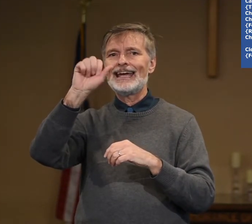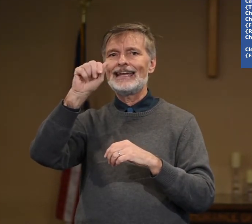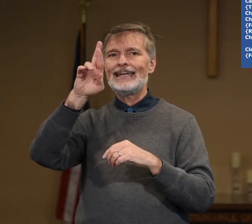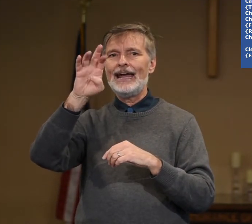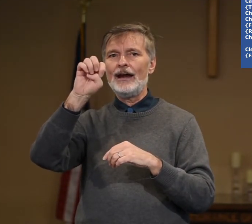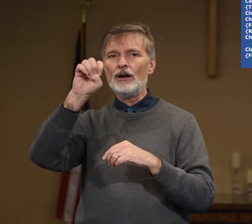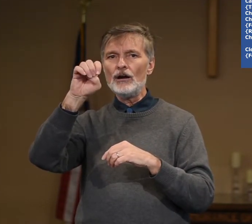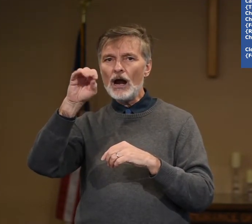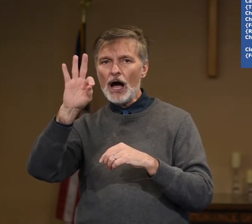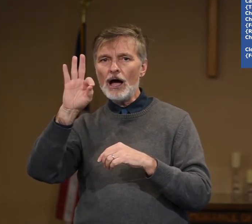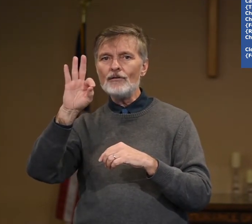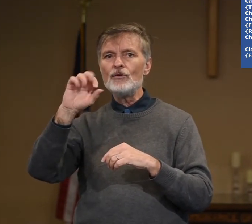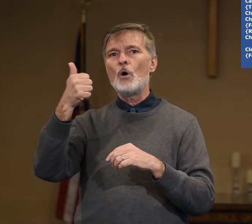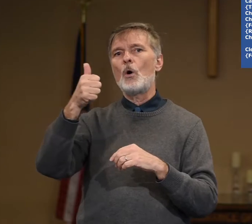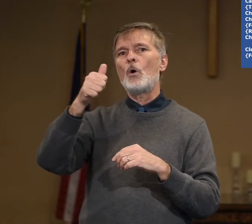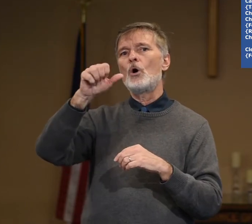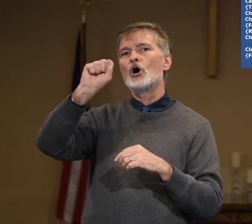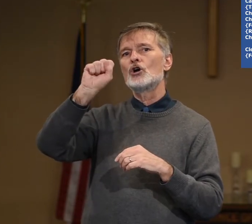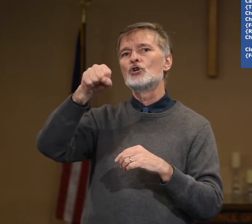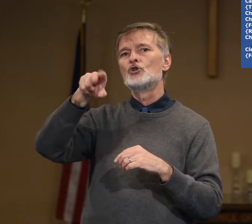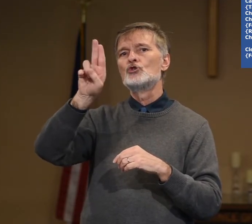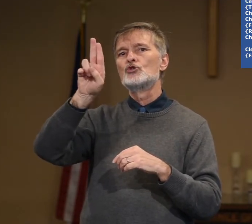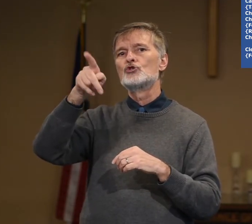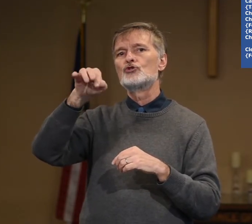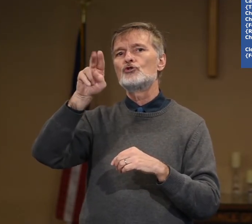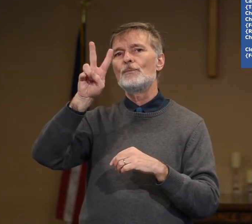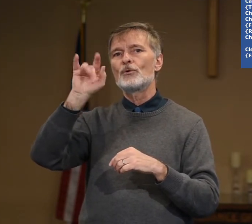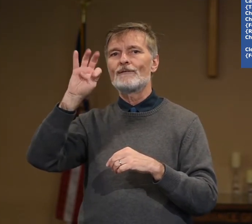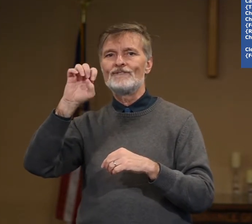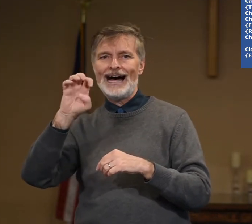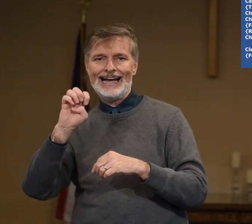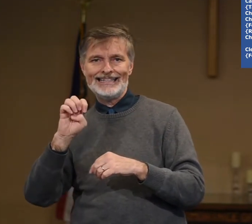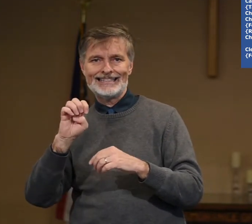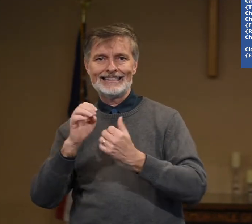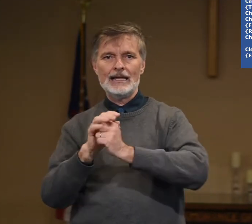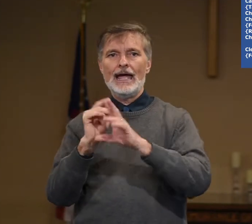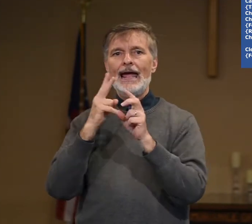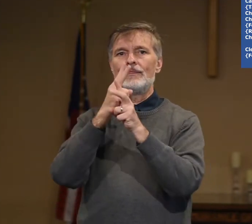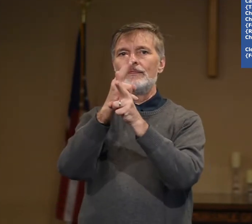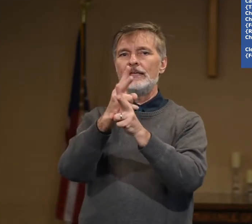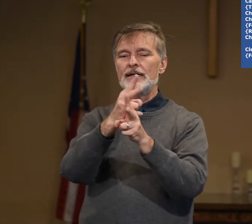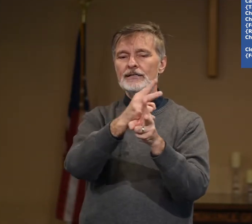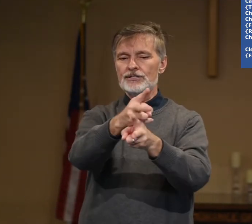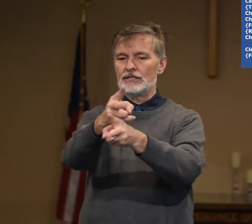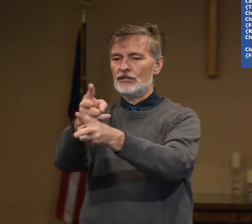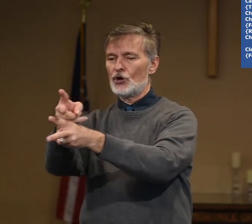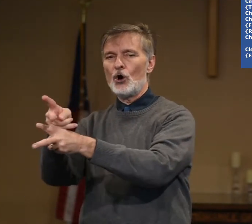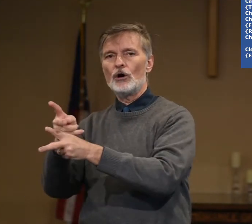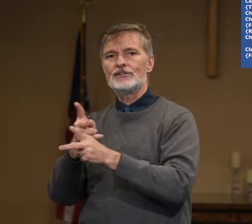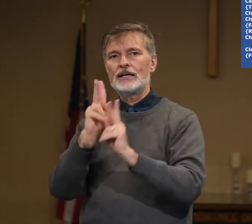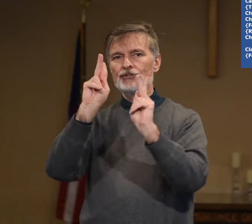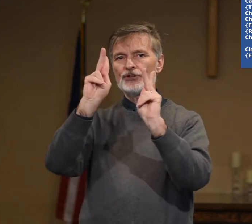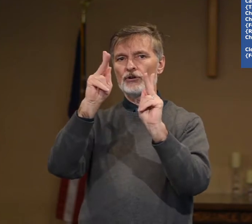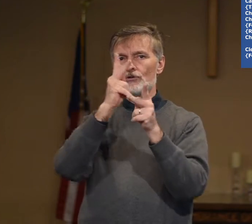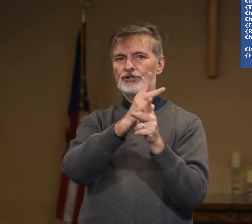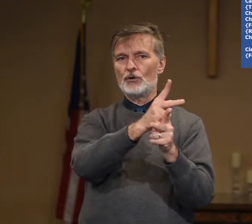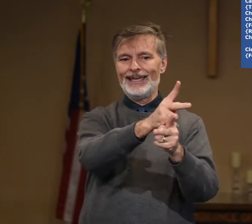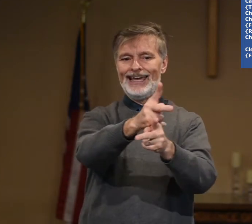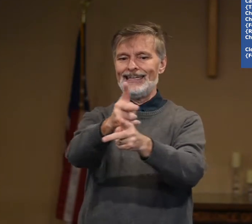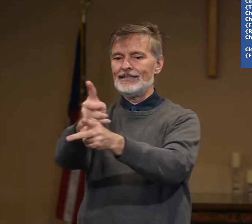care of or supervise. And this is a horizontal circle. So K's